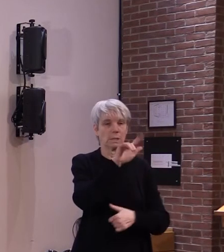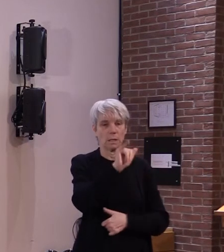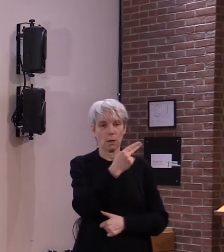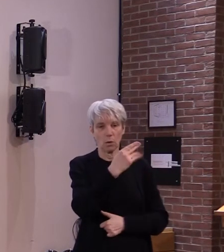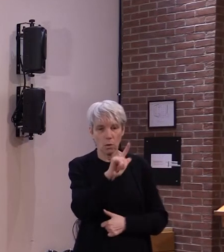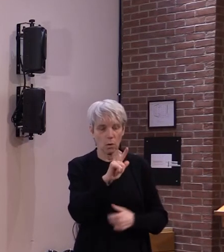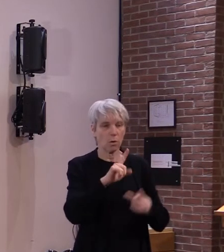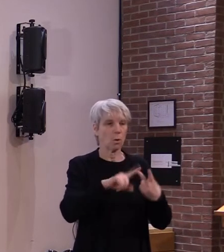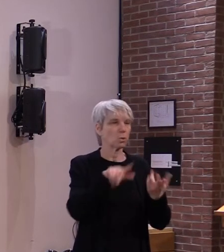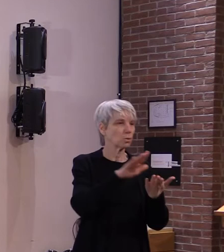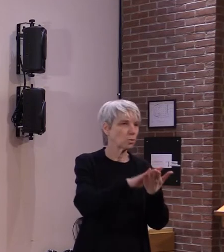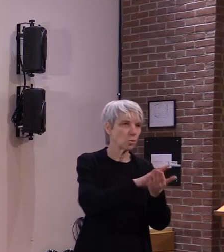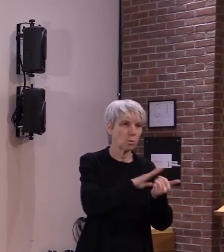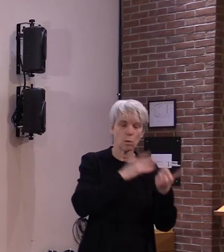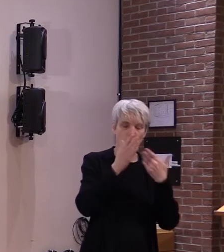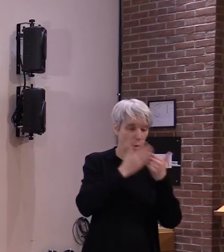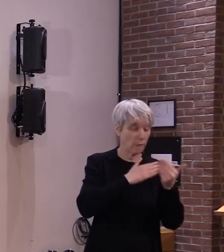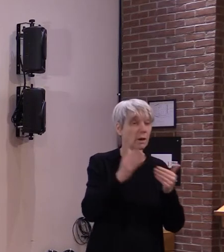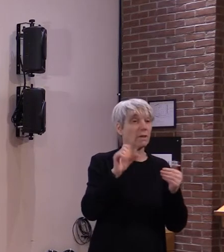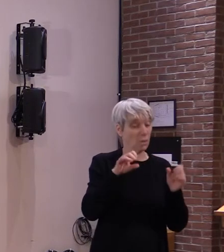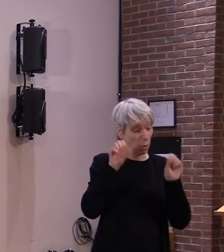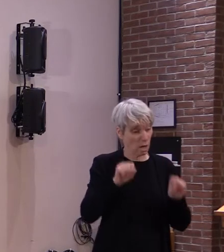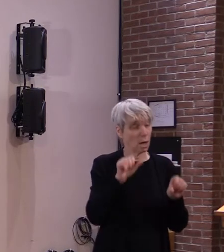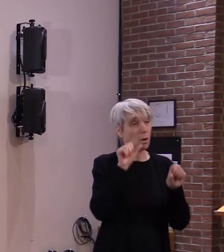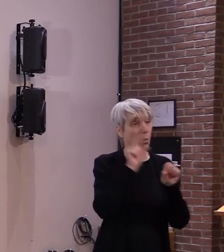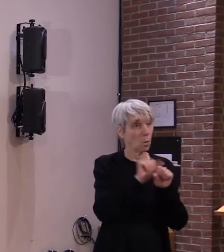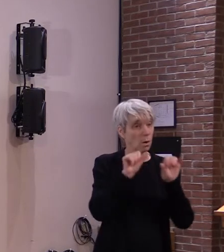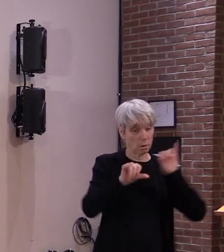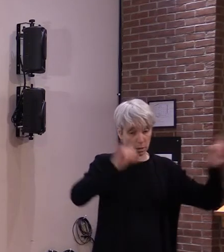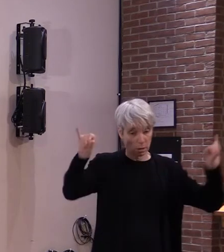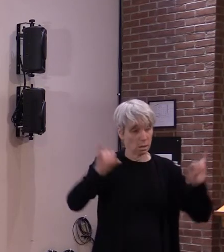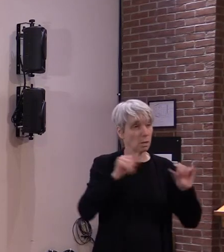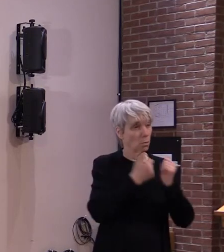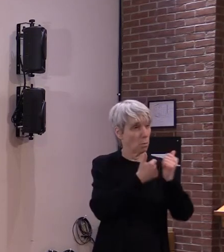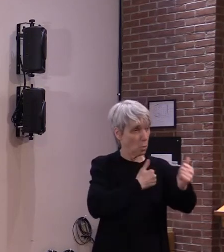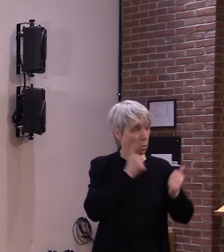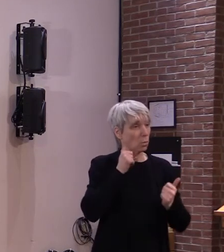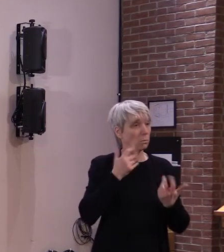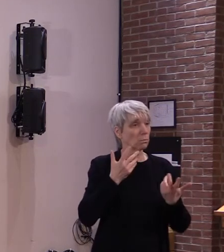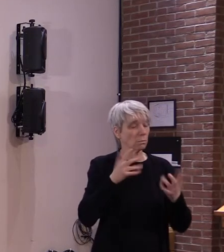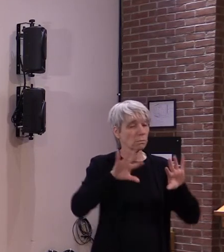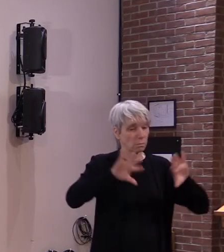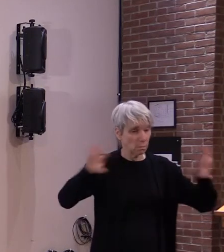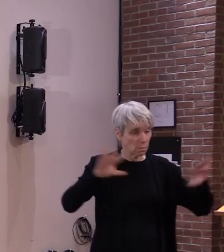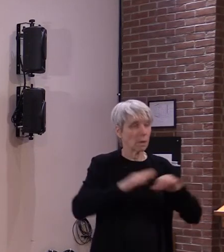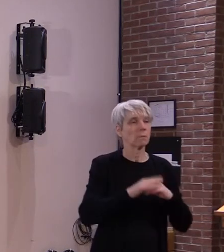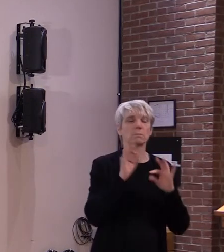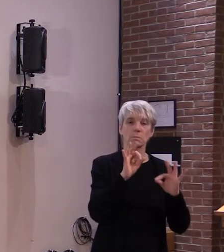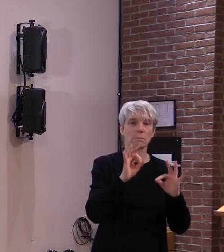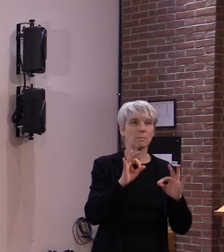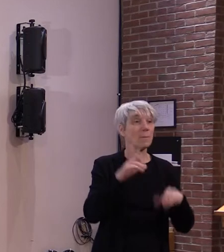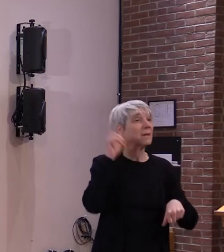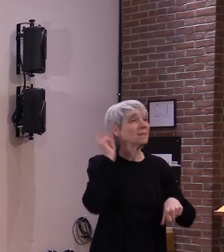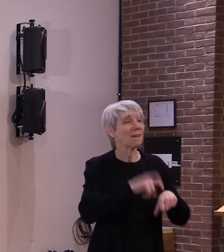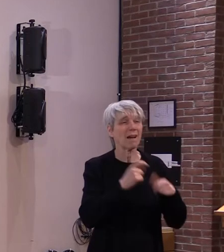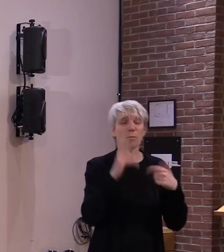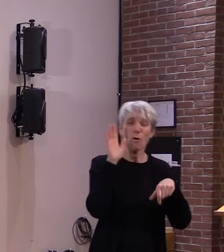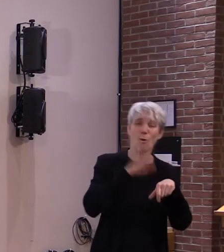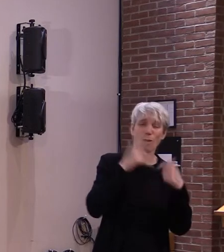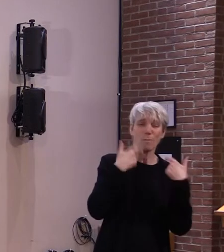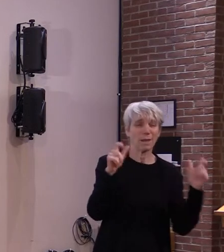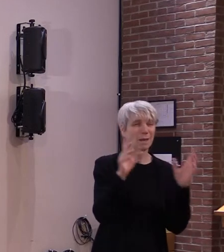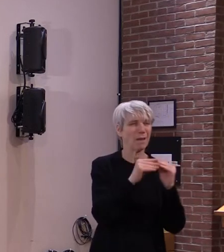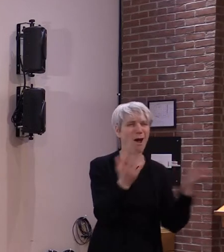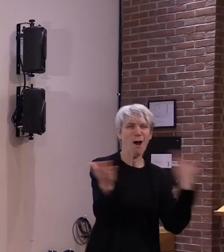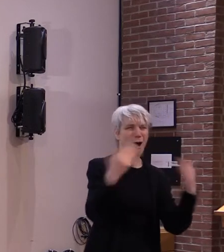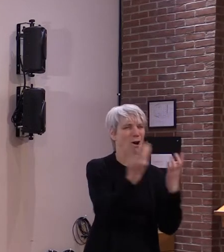a business is decided to go remote that they don't gather together when they have a big meeting but they keep